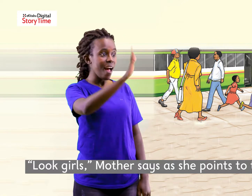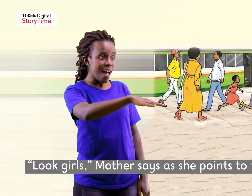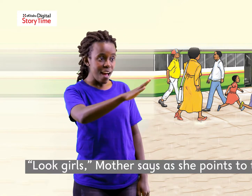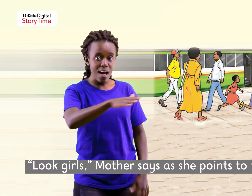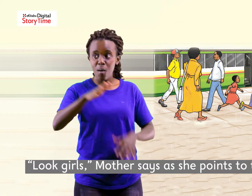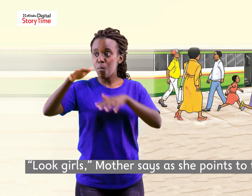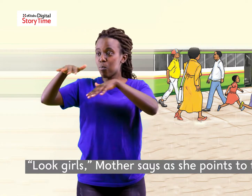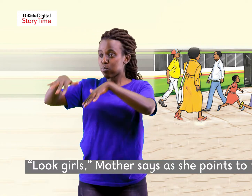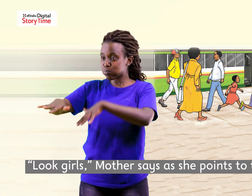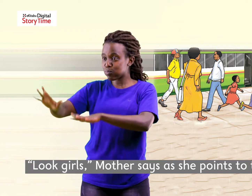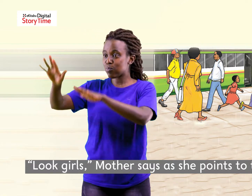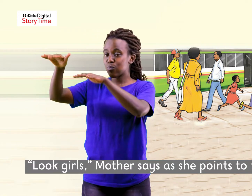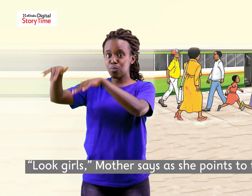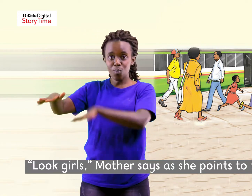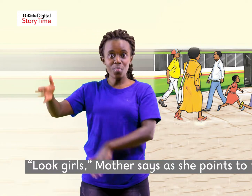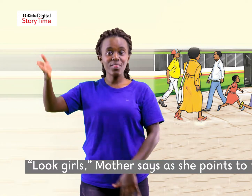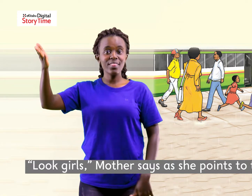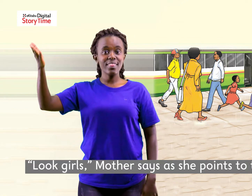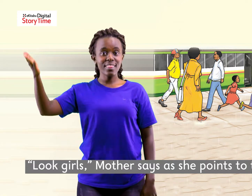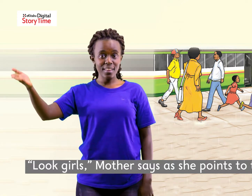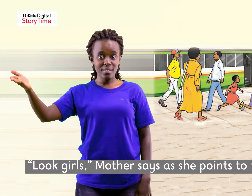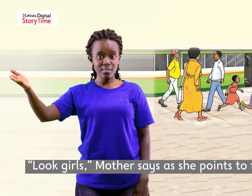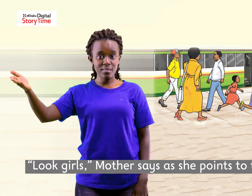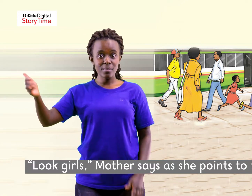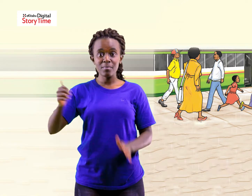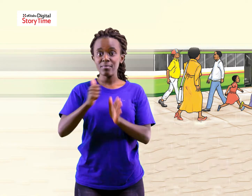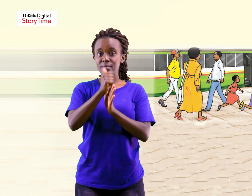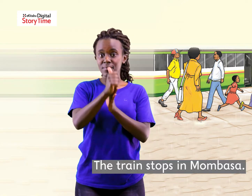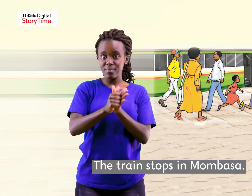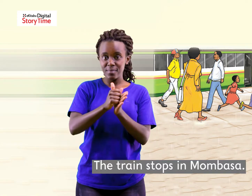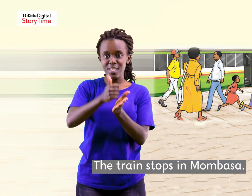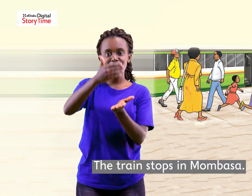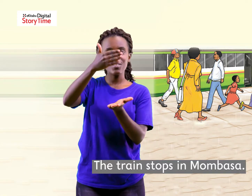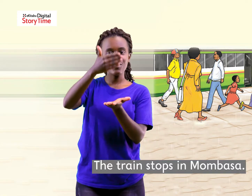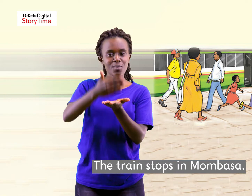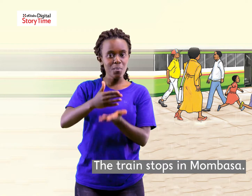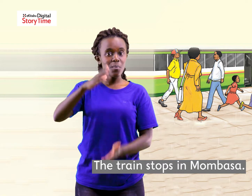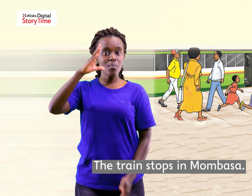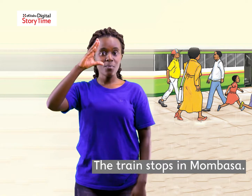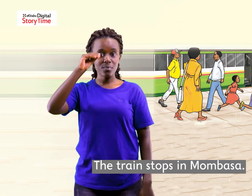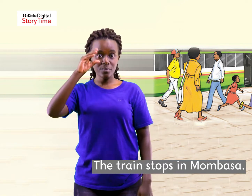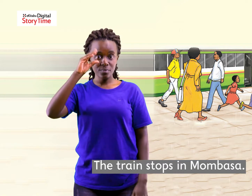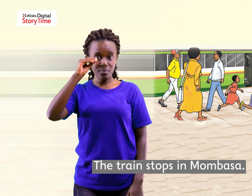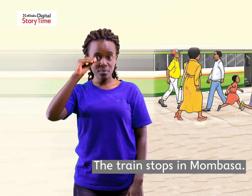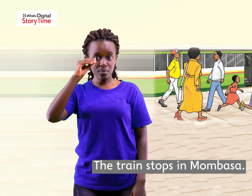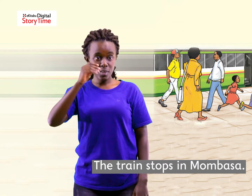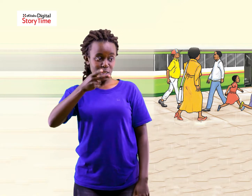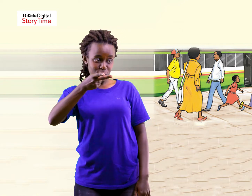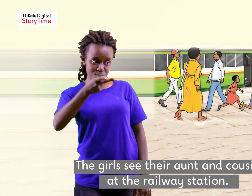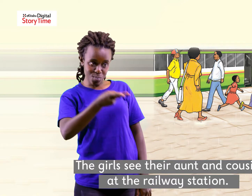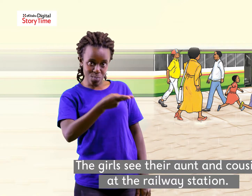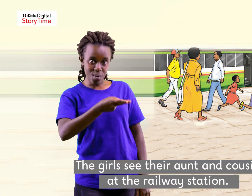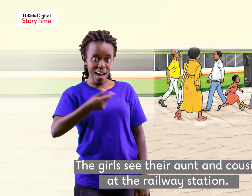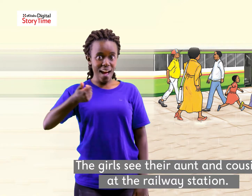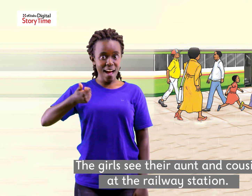Look, girls, Mother says as she points to the ocean. The train stops in Mombasa.